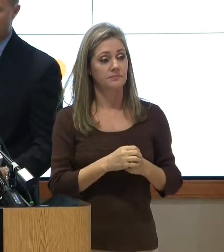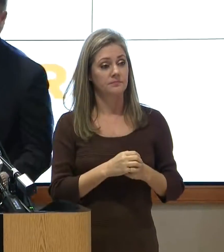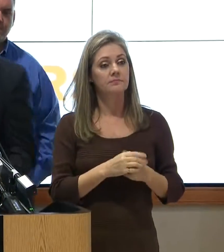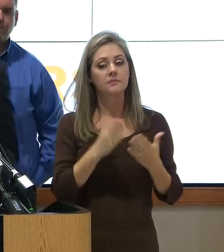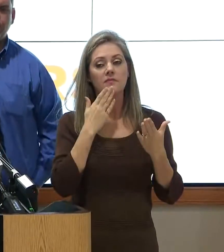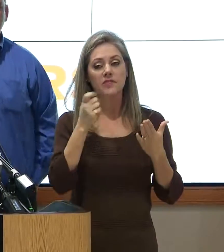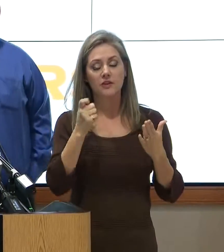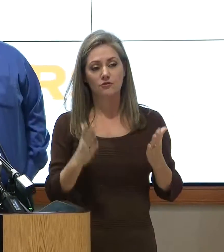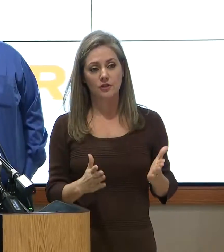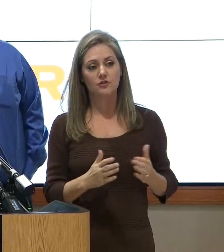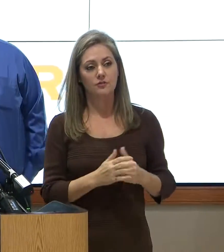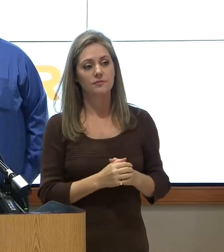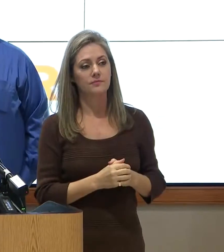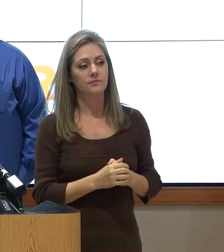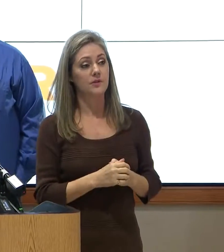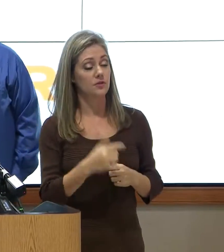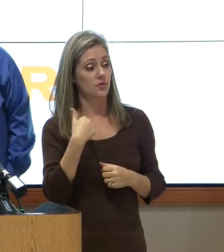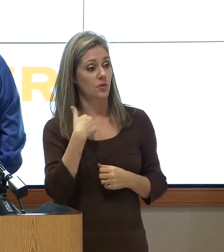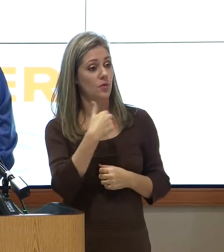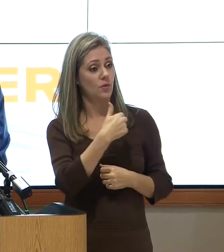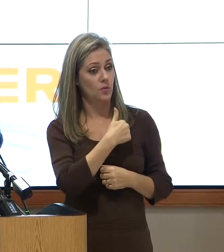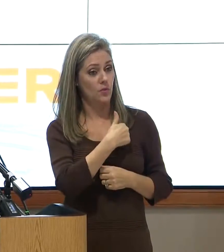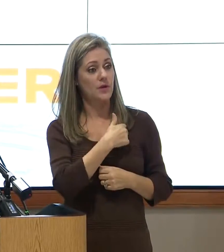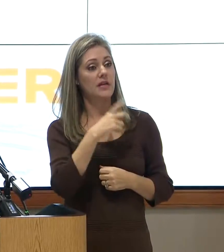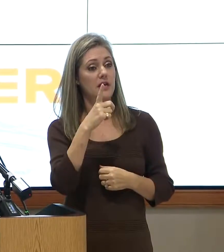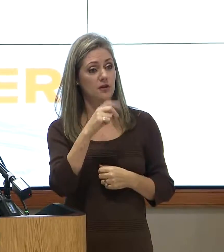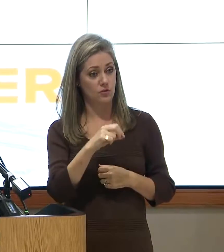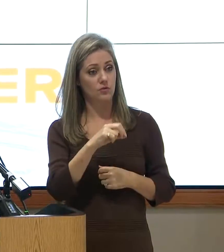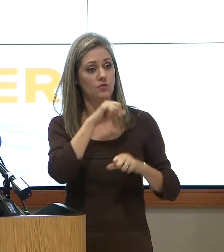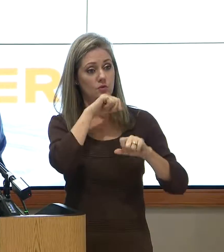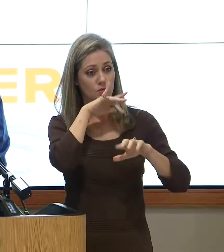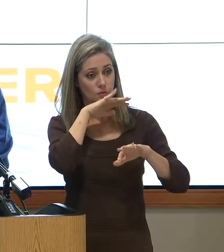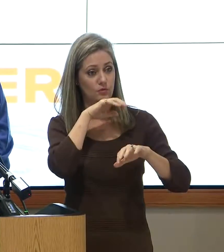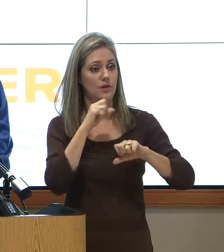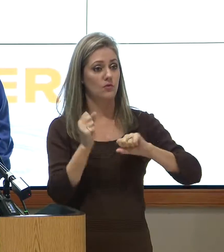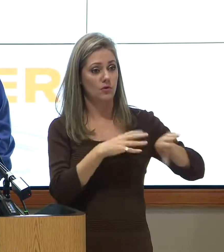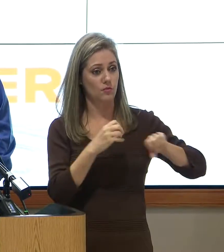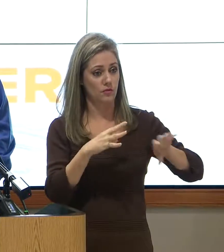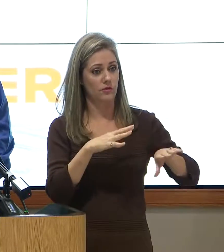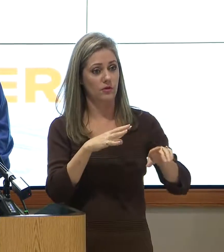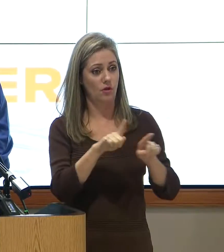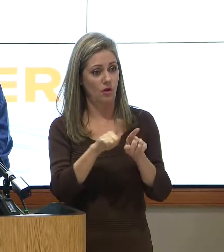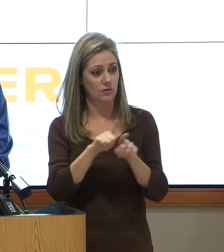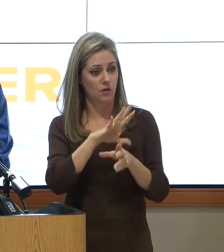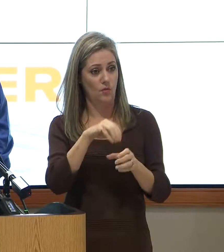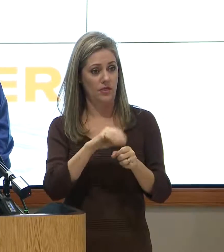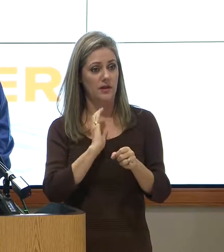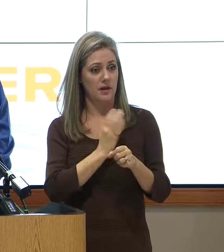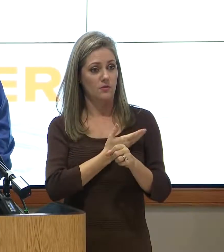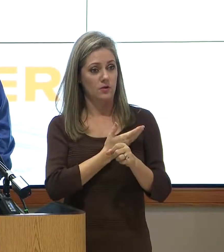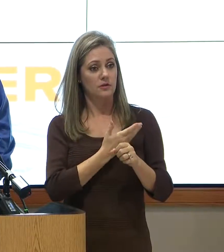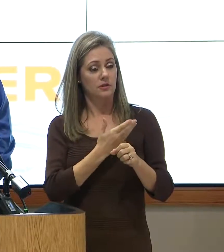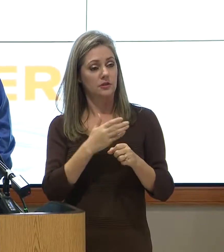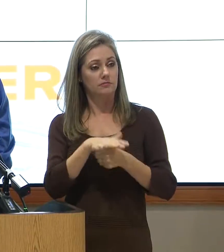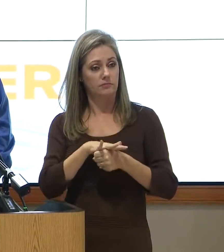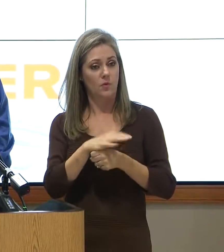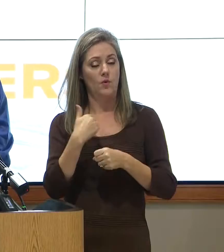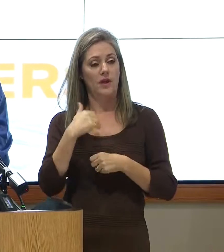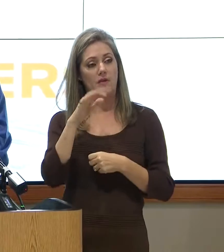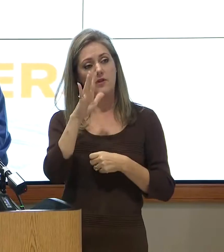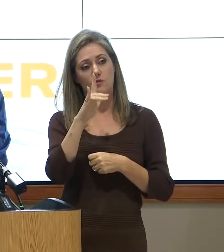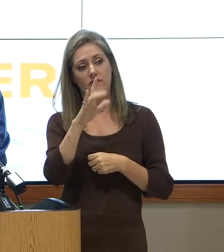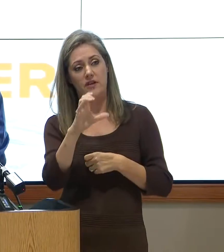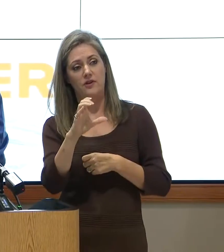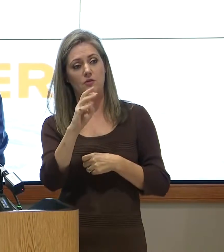Thank you, Judge. So we do debris removal within our infrastructure as well. We've had around 2,500 miles of